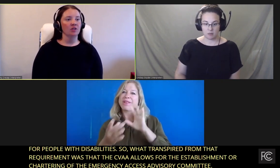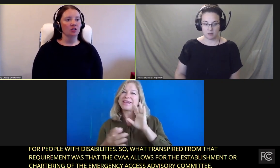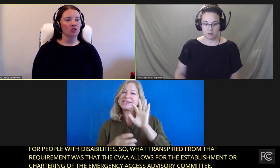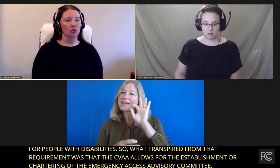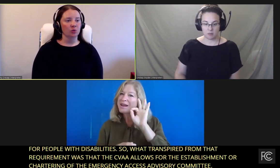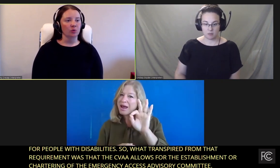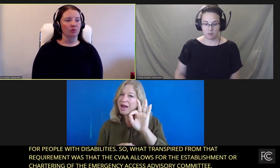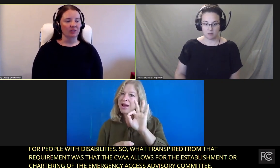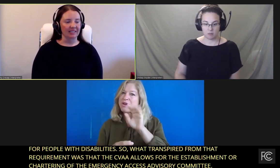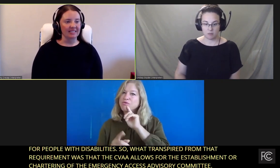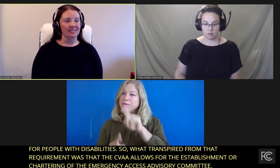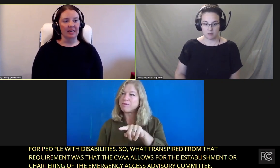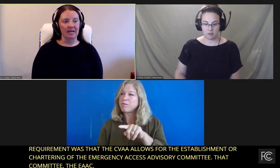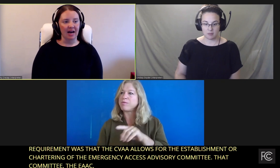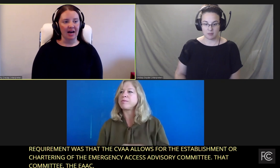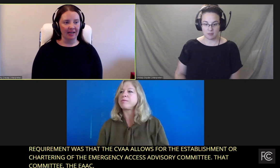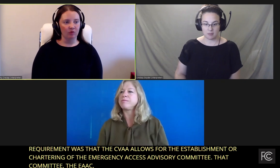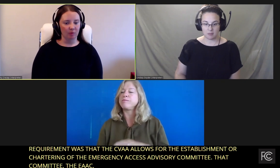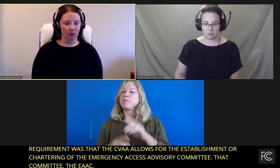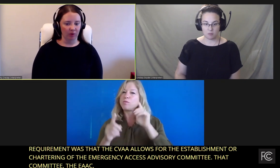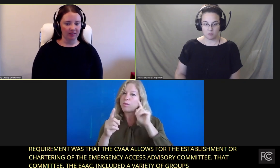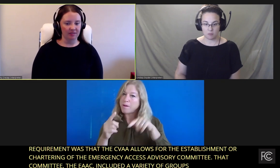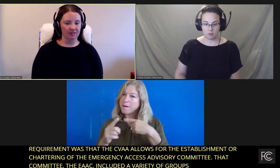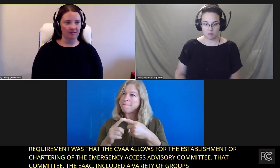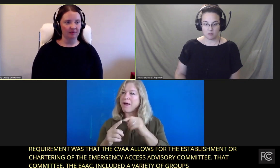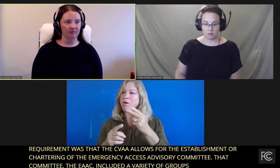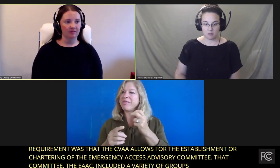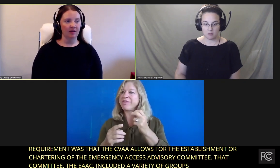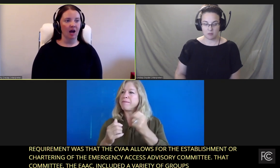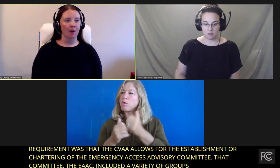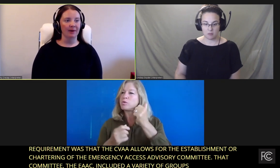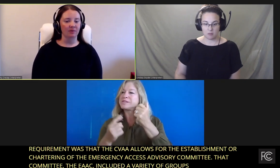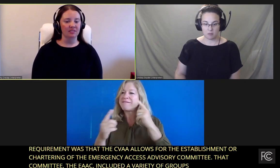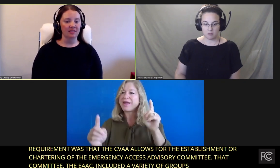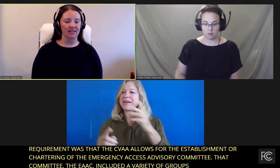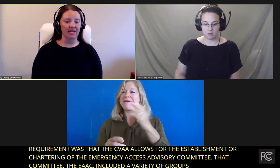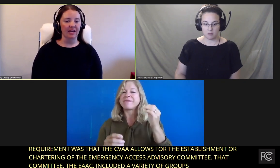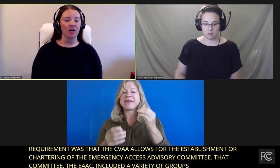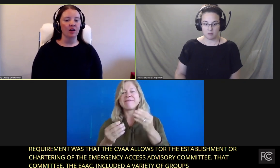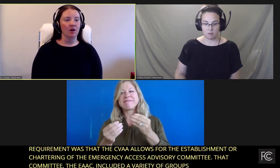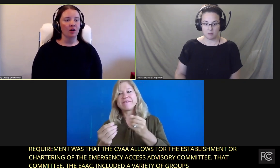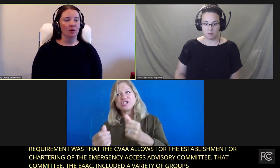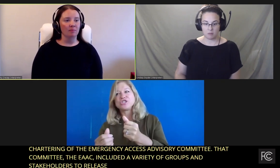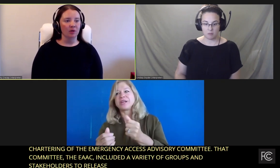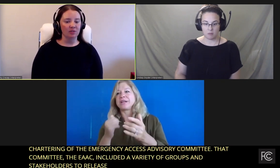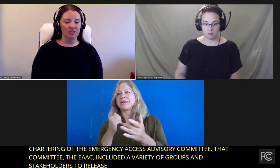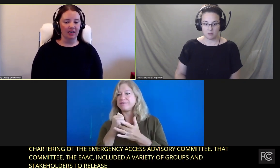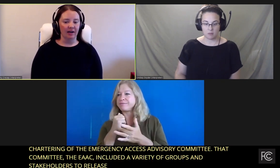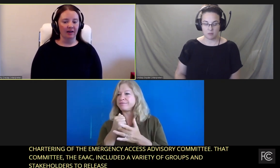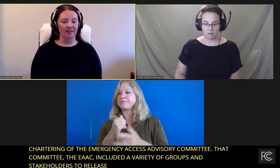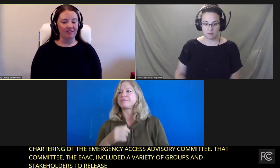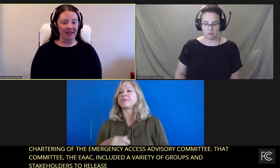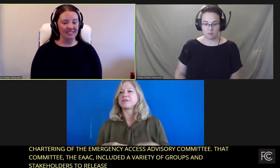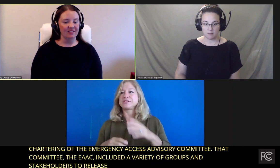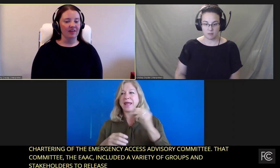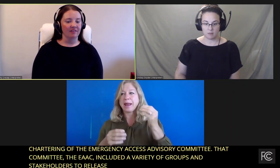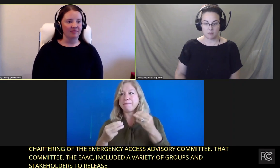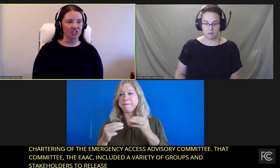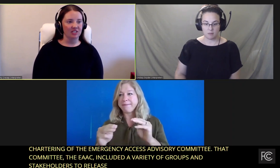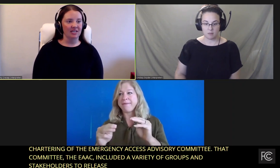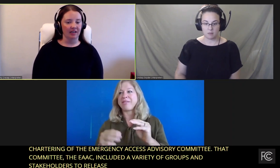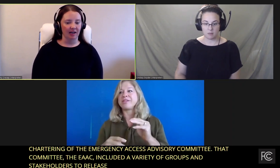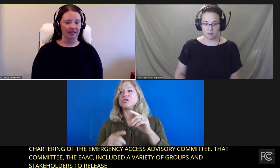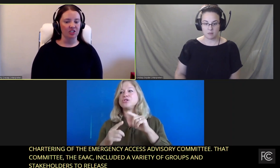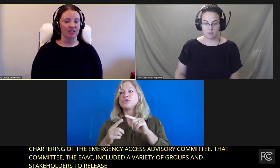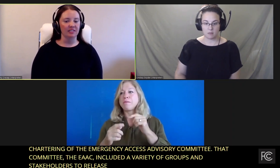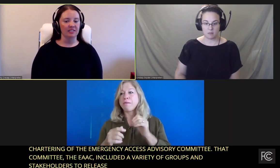to release nine reports about the most effective and